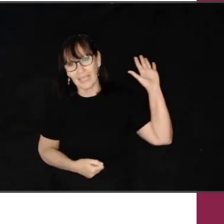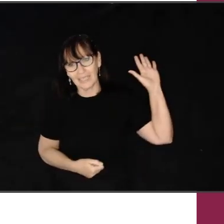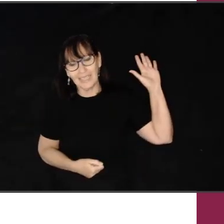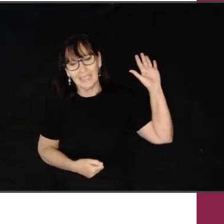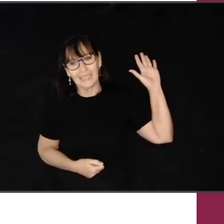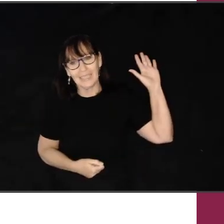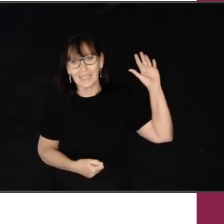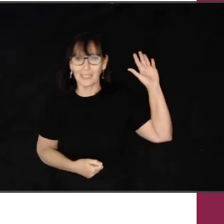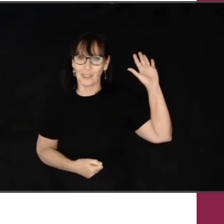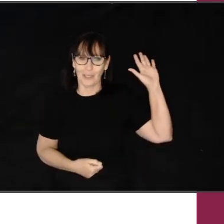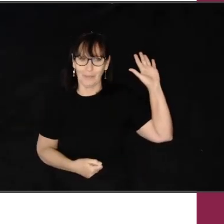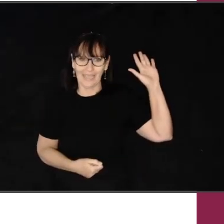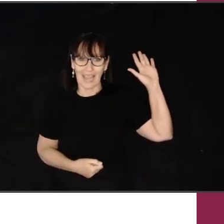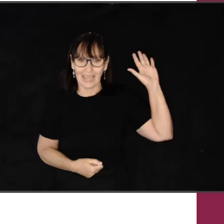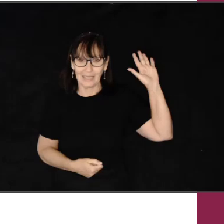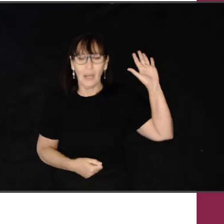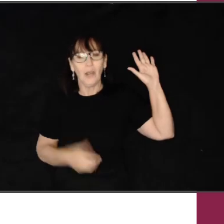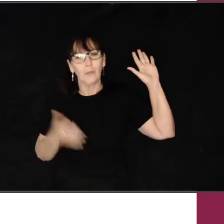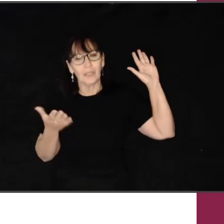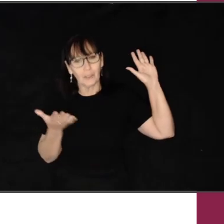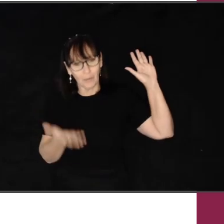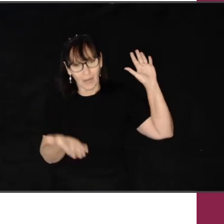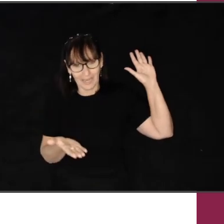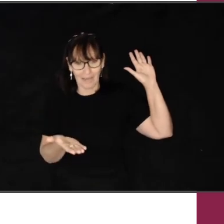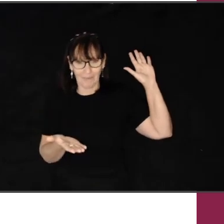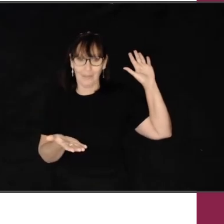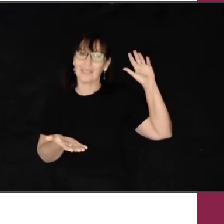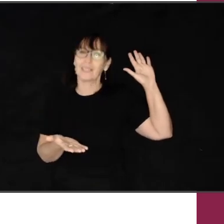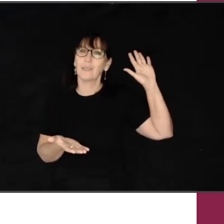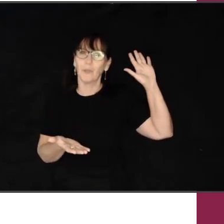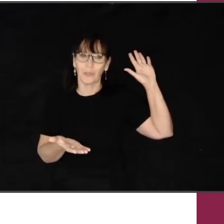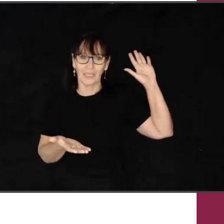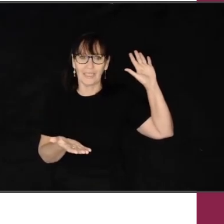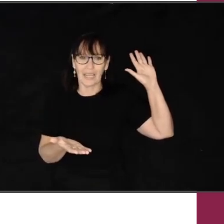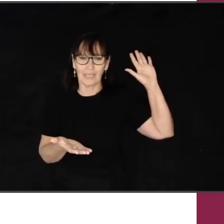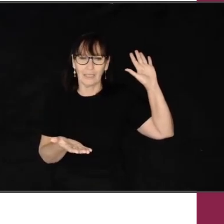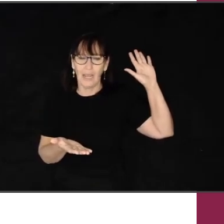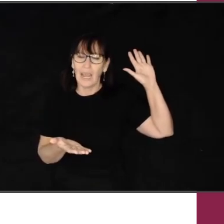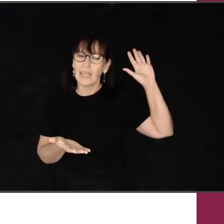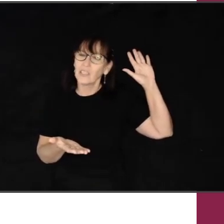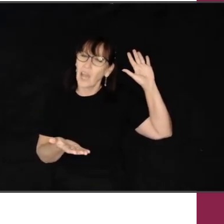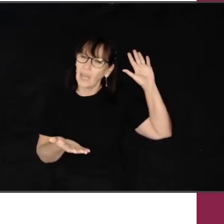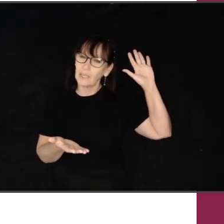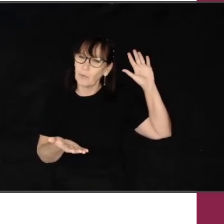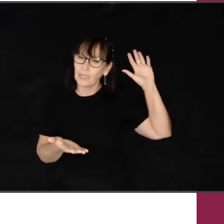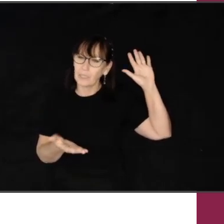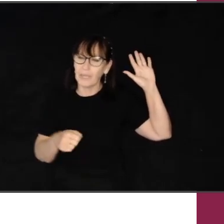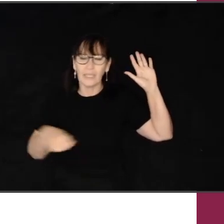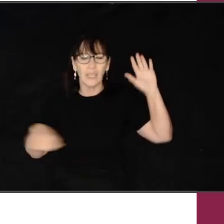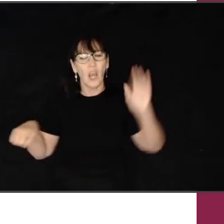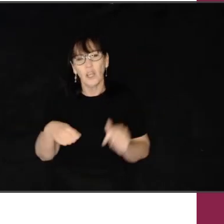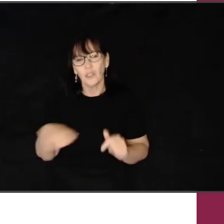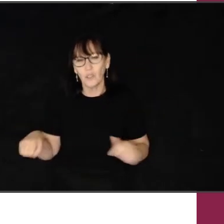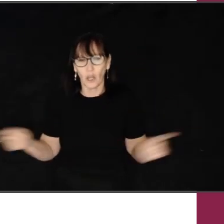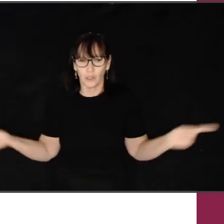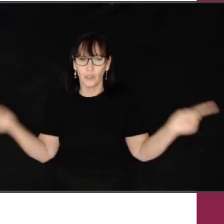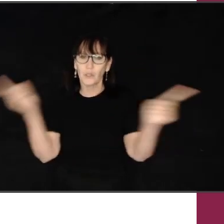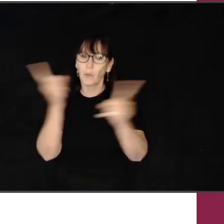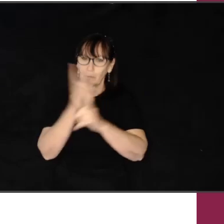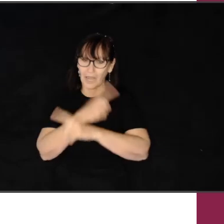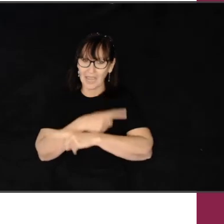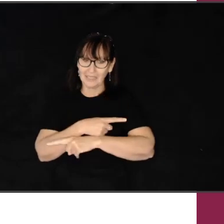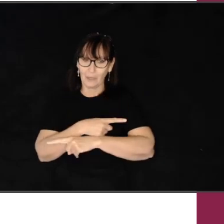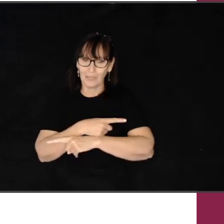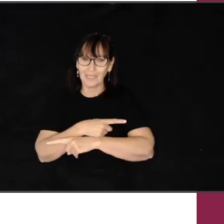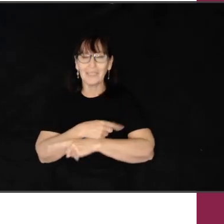left-handed, this is your dominant hand with your right hand being your subordinate hand. It's highly recommended not to